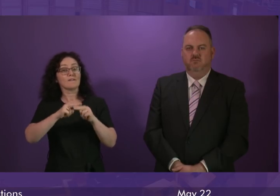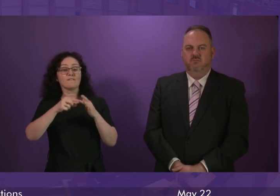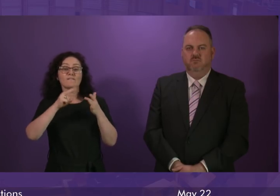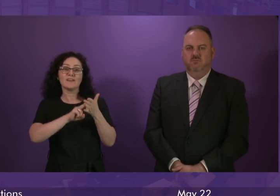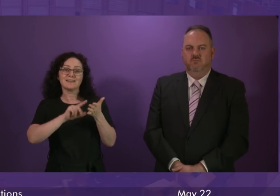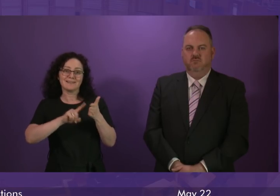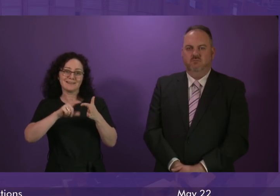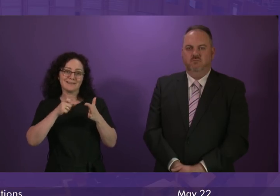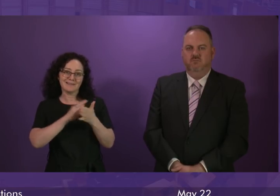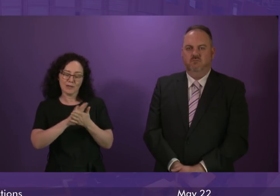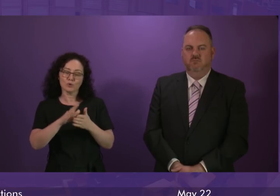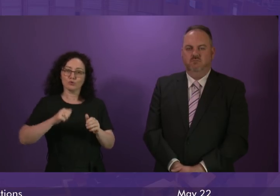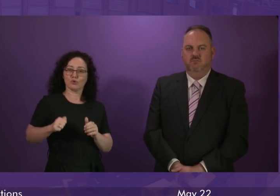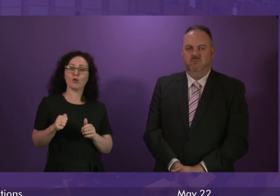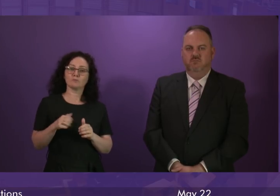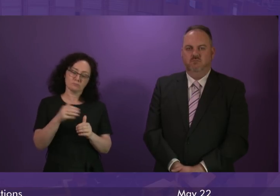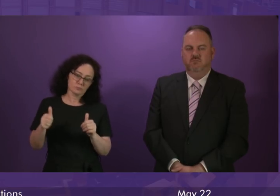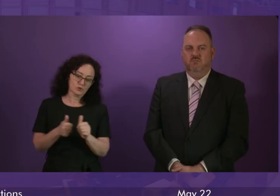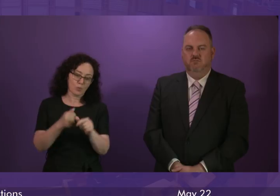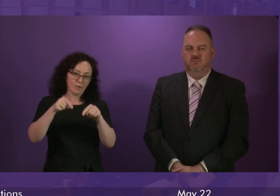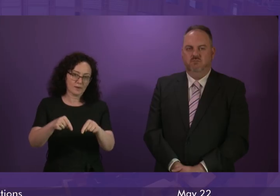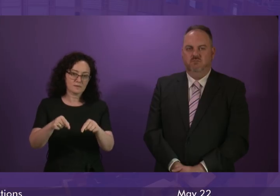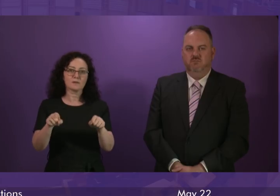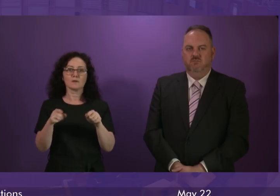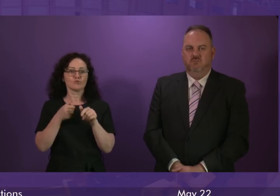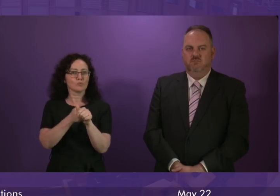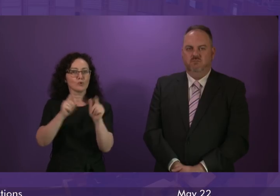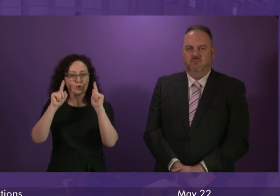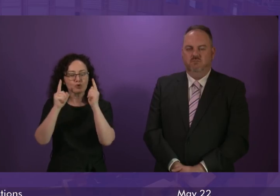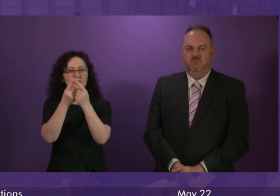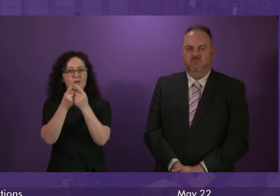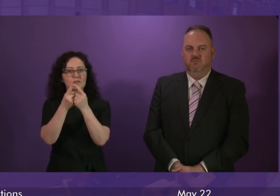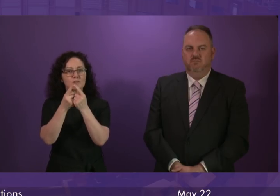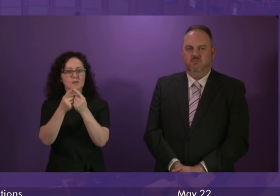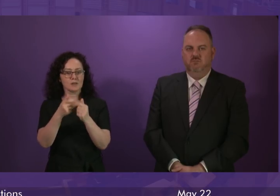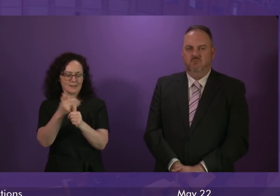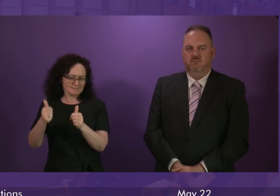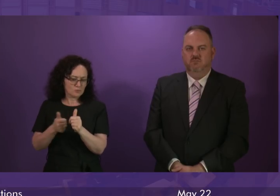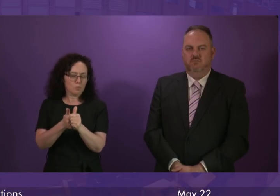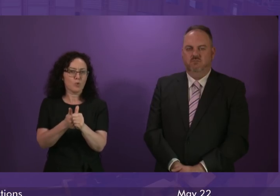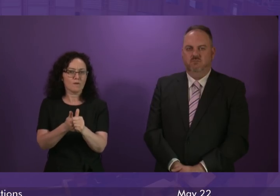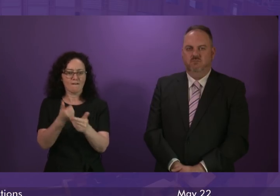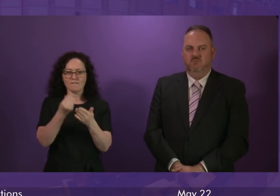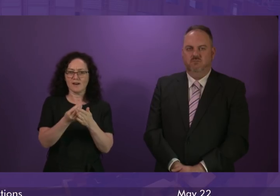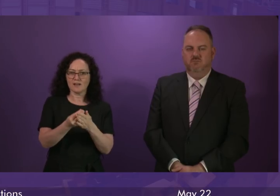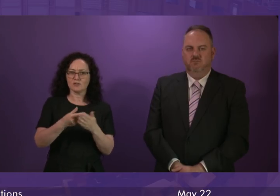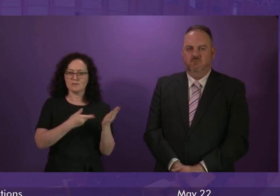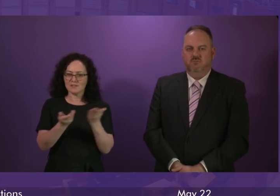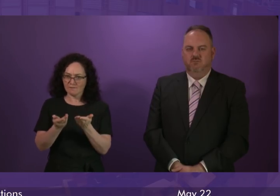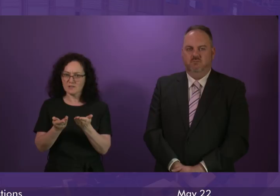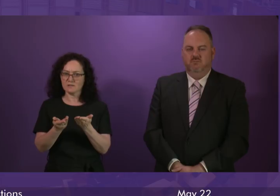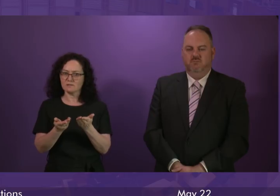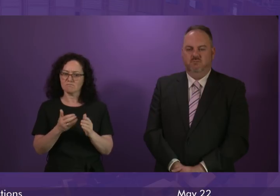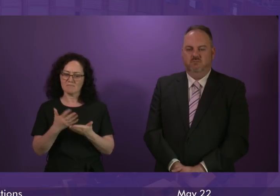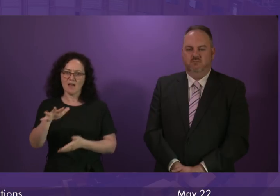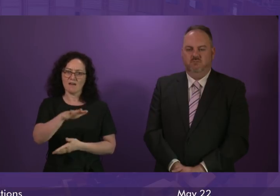Government is working with the sector, our agencies and our universities to drive growth and innovation in financial services and to attract investment and talent here